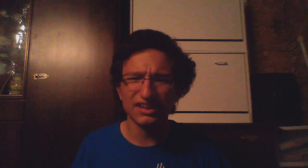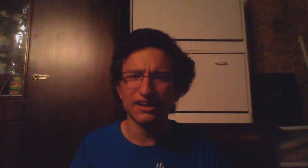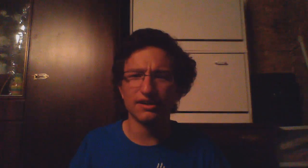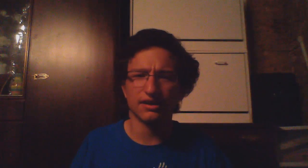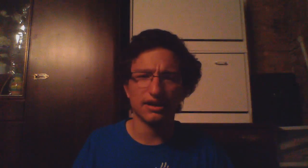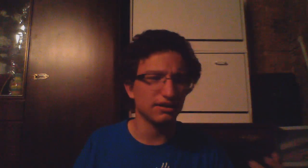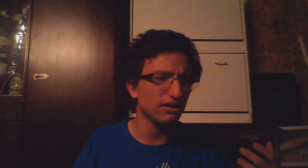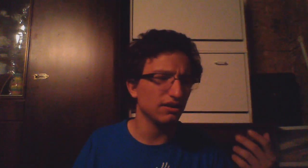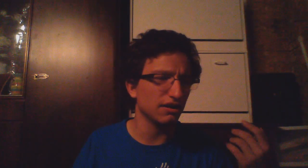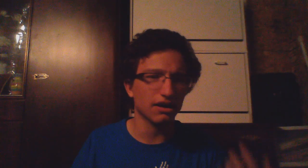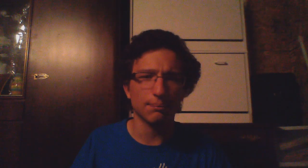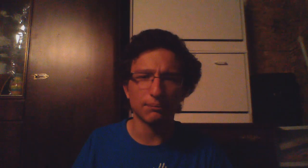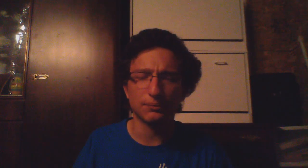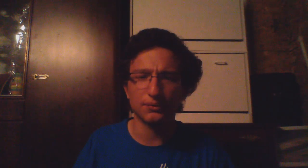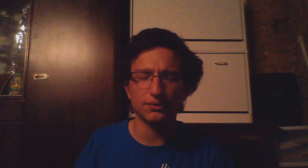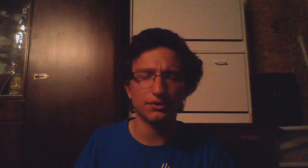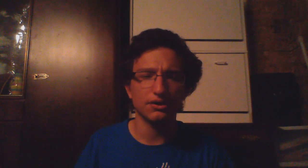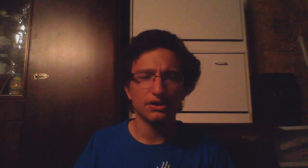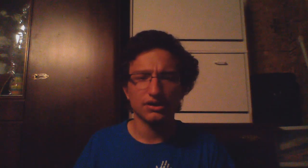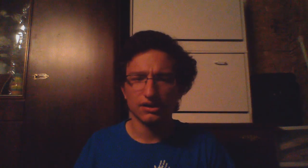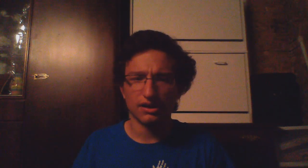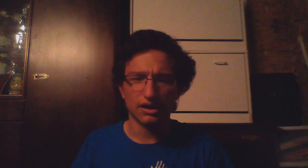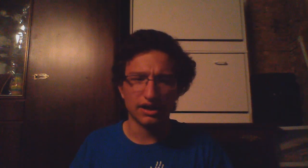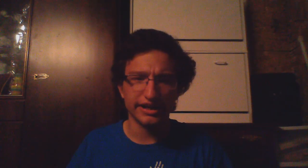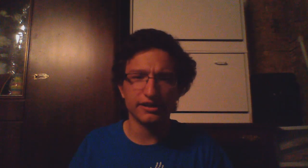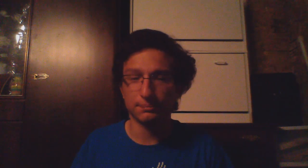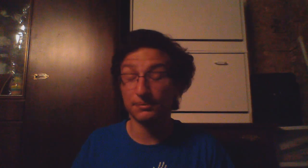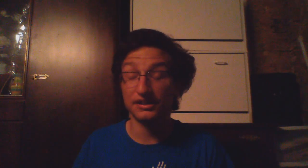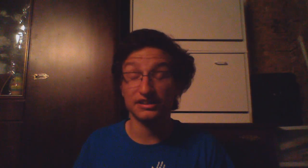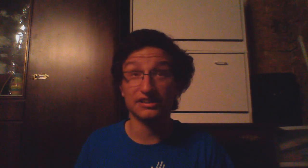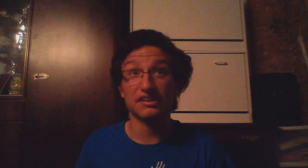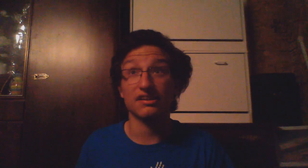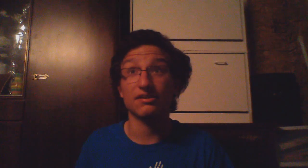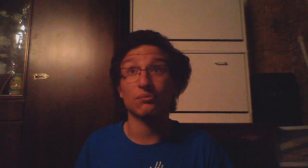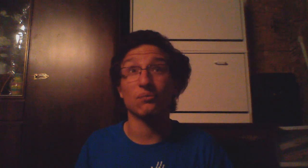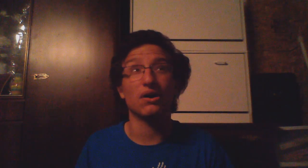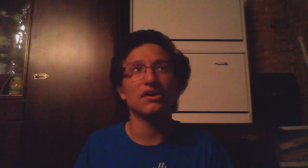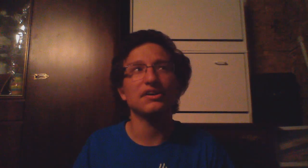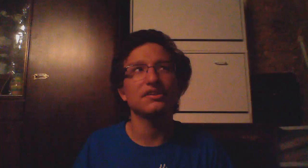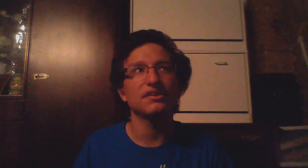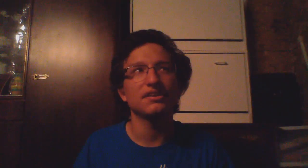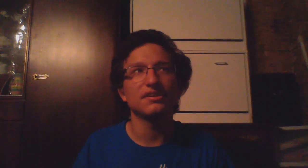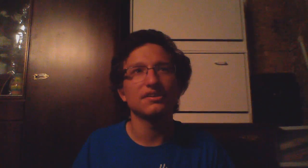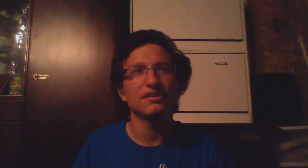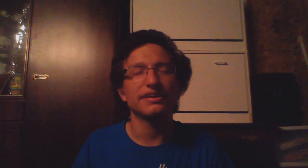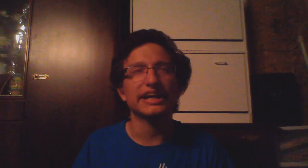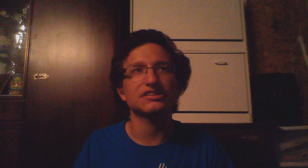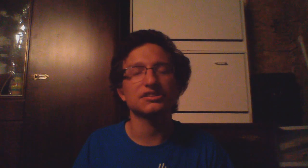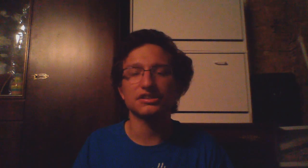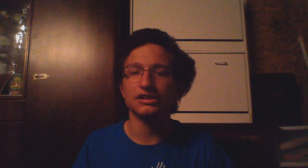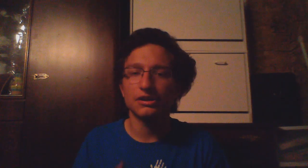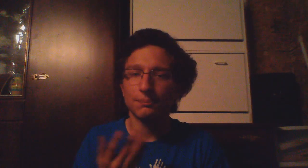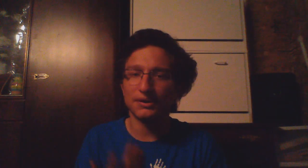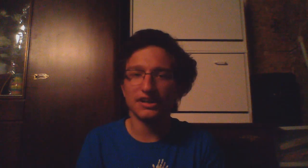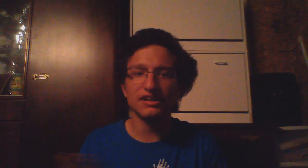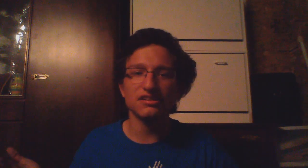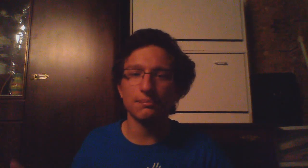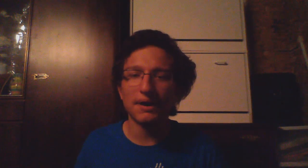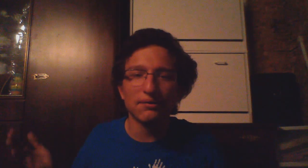that I did a couple more I completed I think one actually but it isn't about